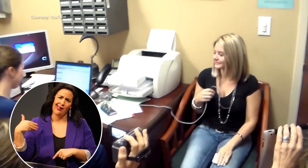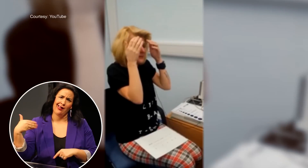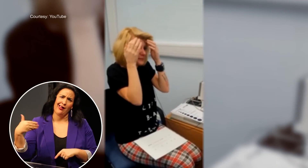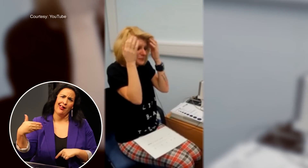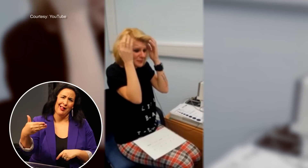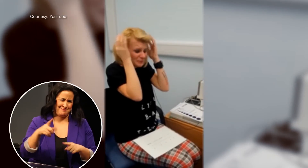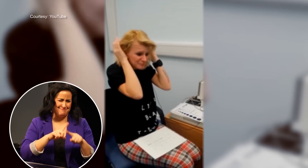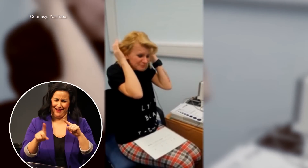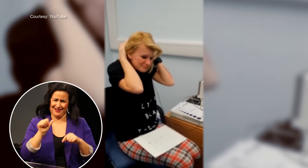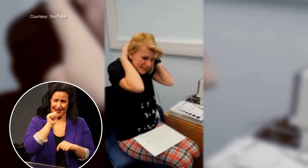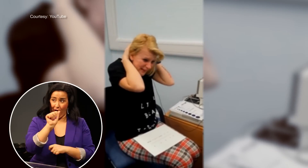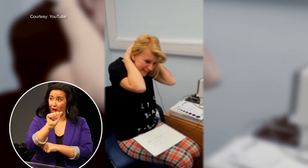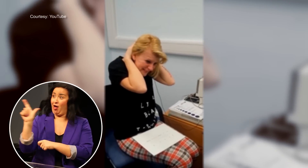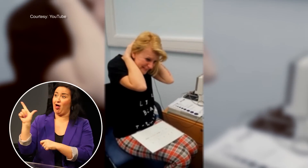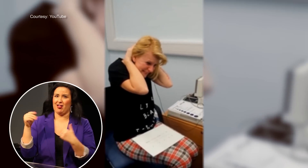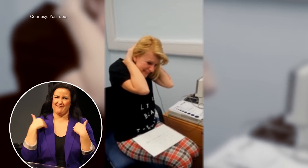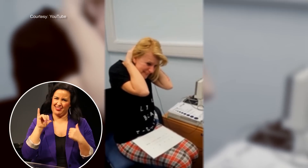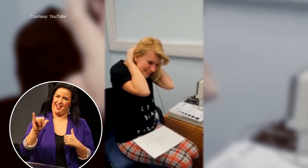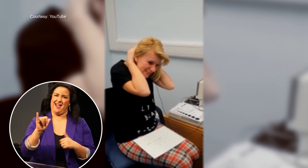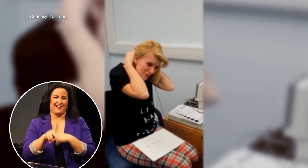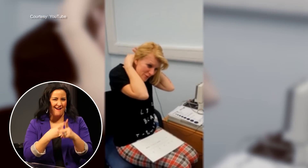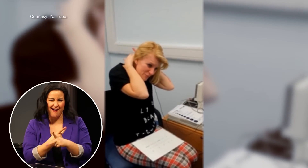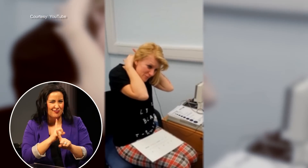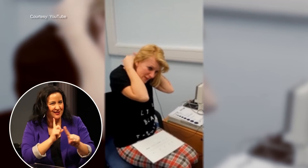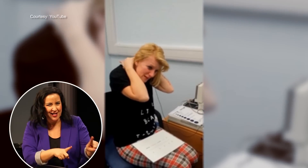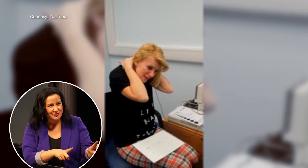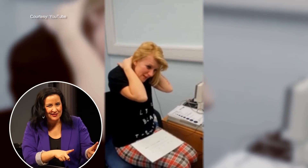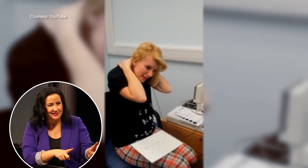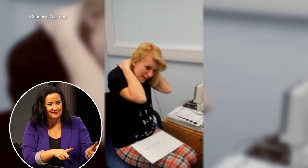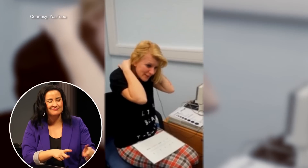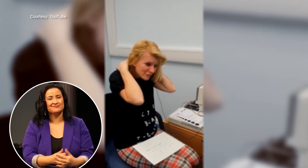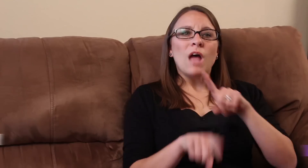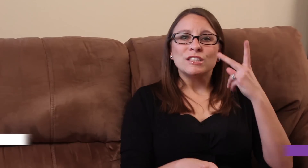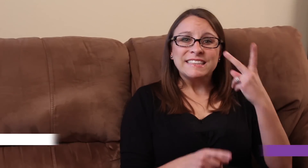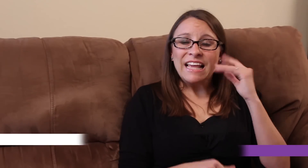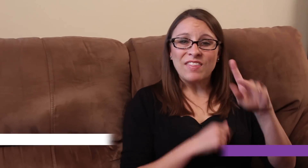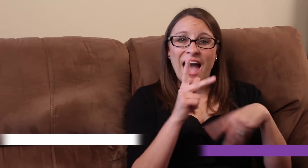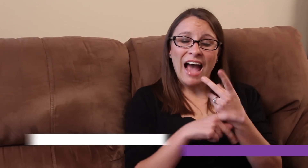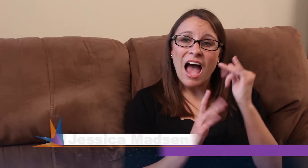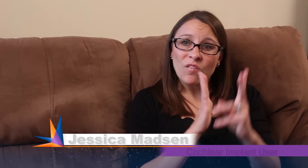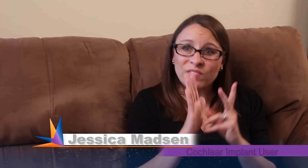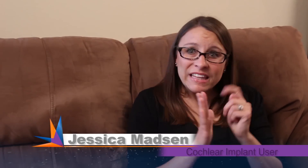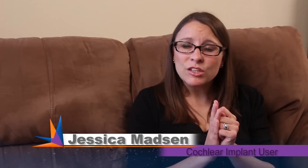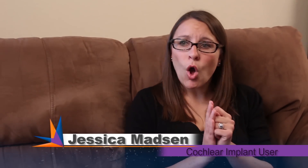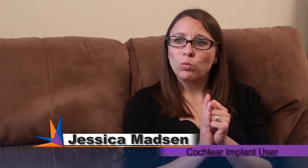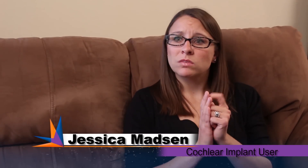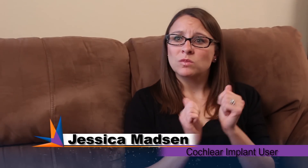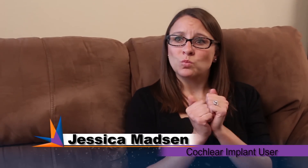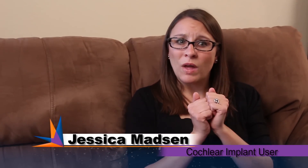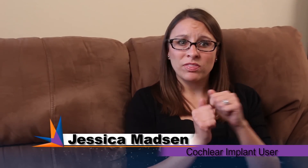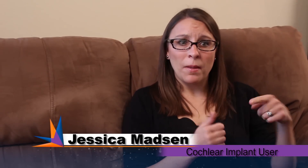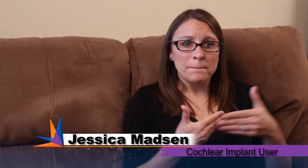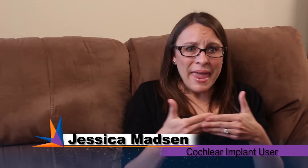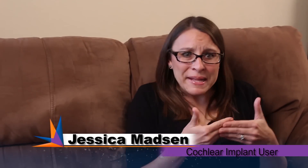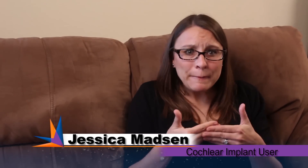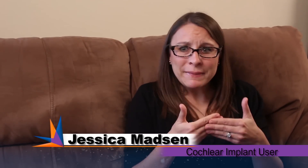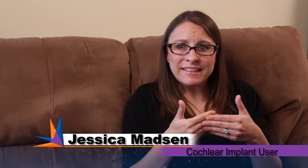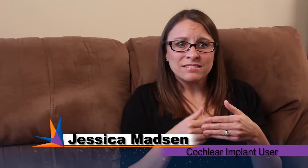but not everyone has that kind of reaction when I see those videos with babies or just people who have